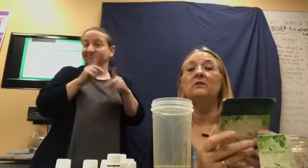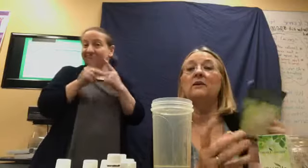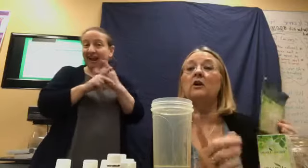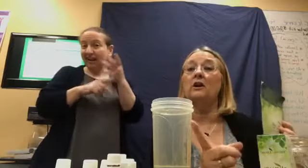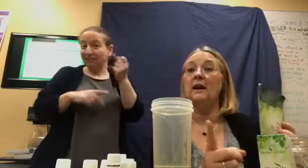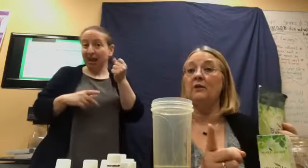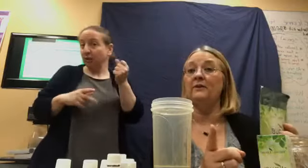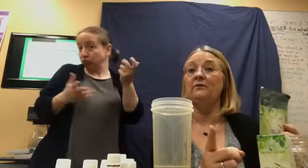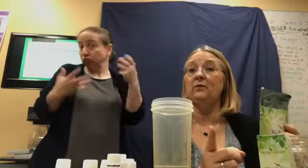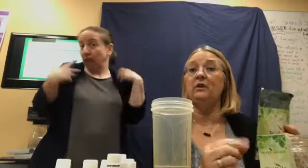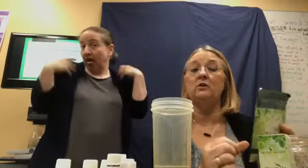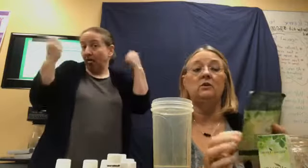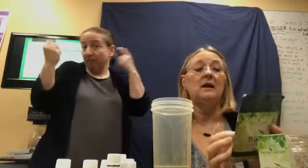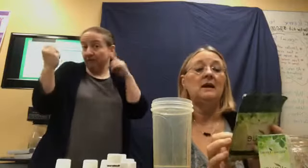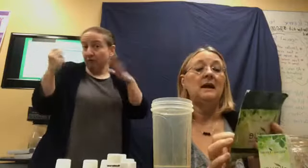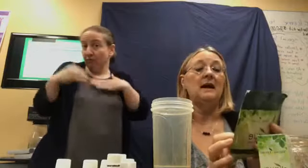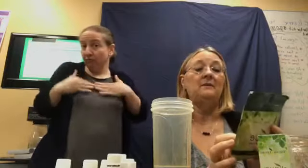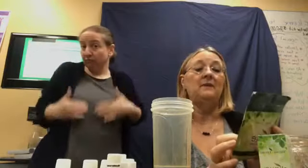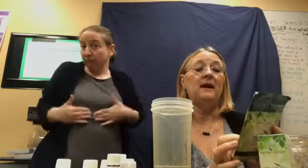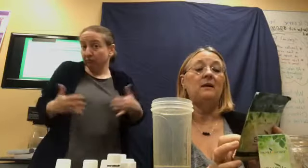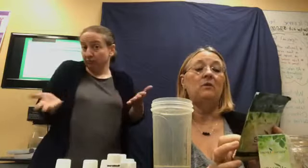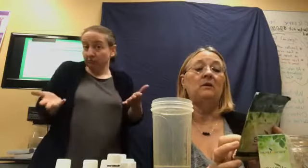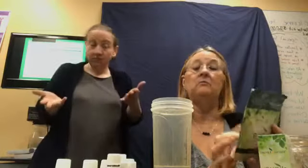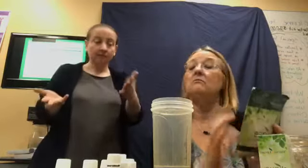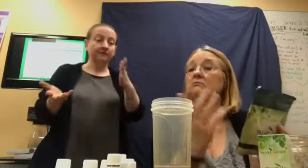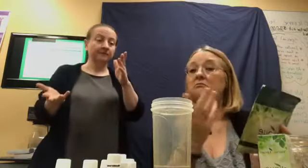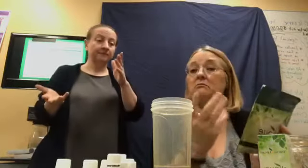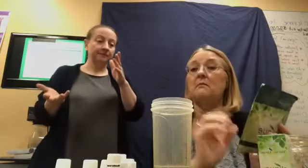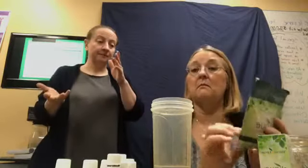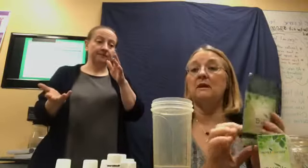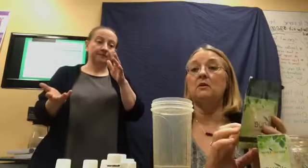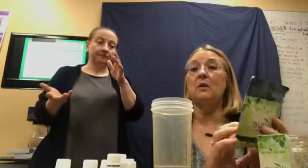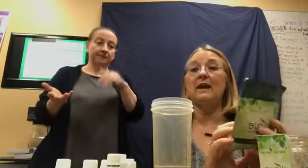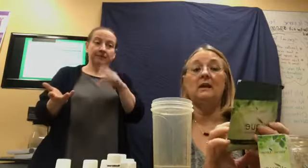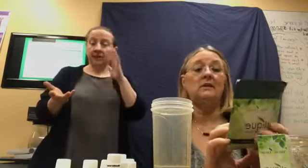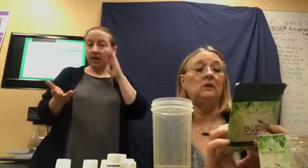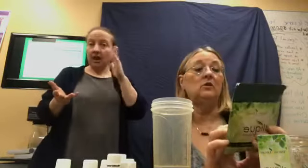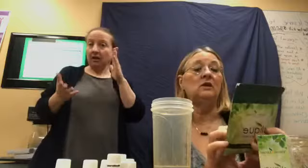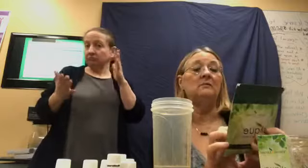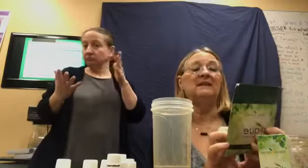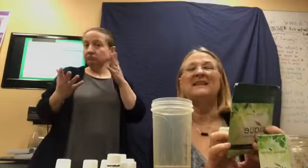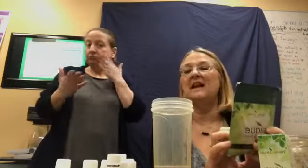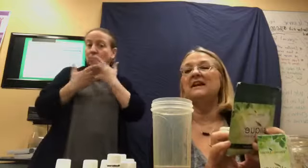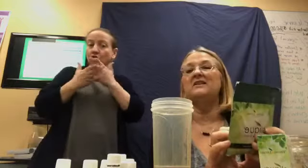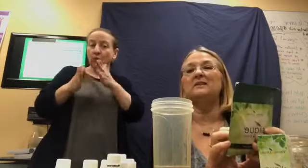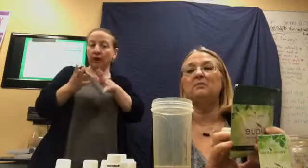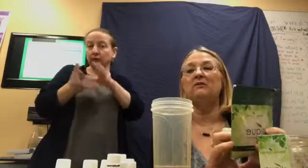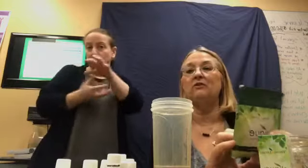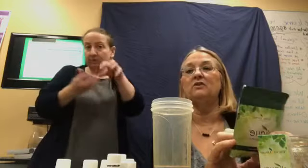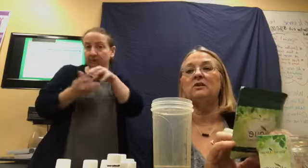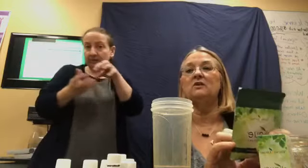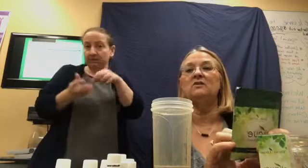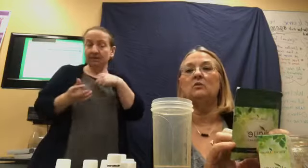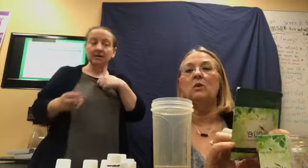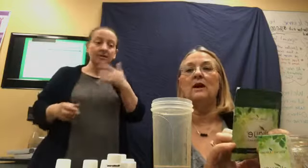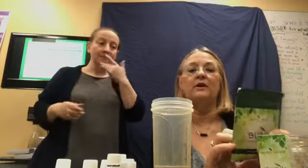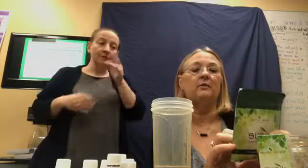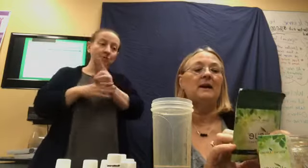that are healthy for you. And, that would be a way that you could mix it. I just prefer to use the water right